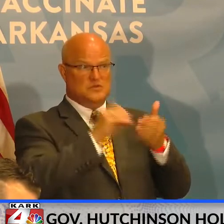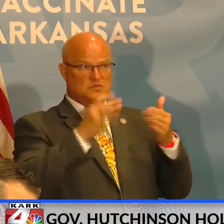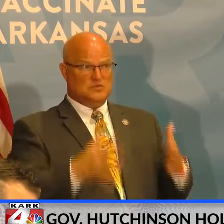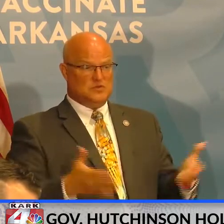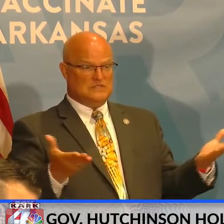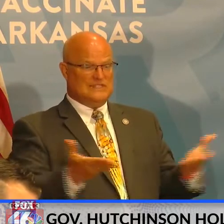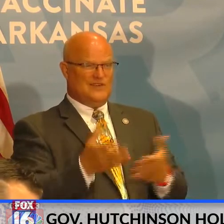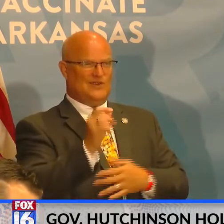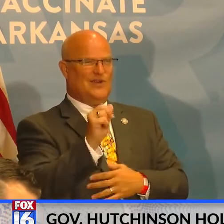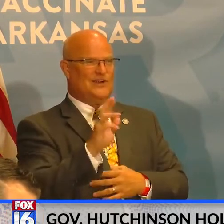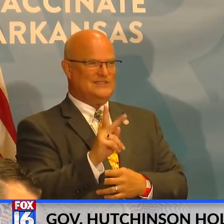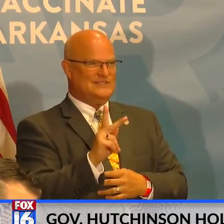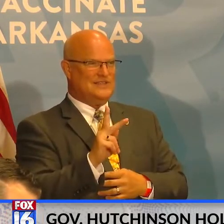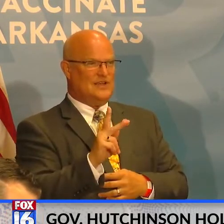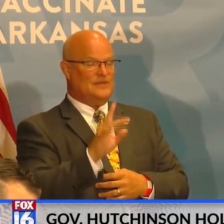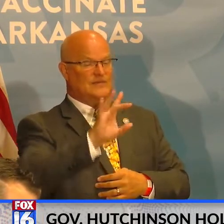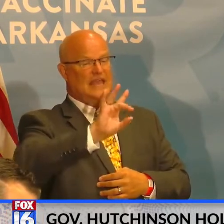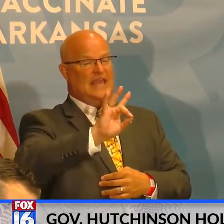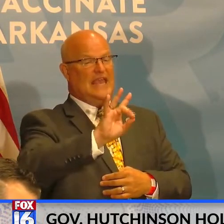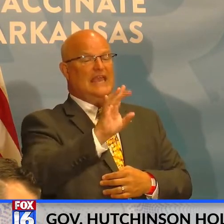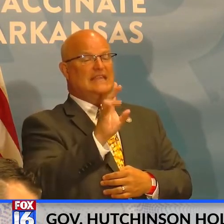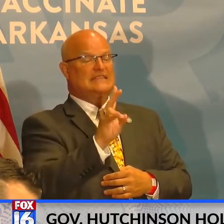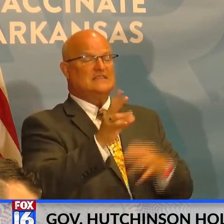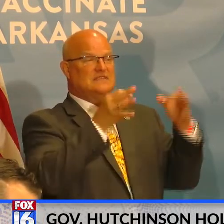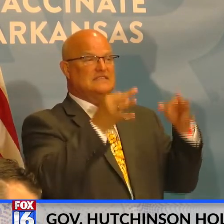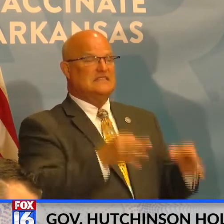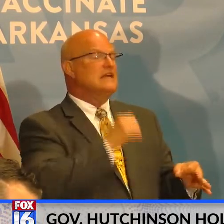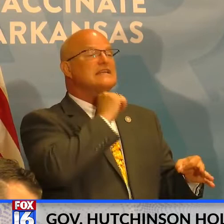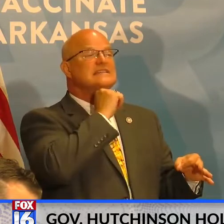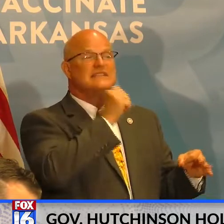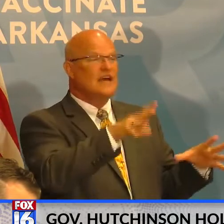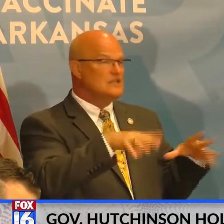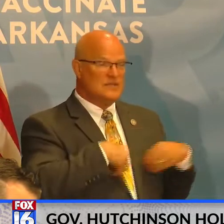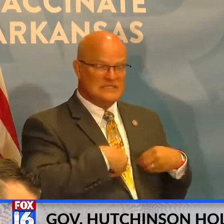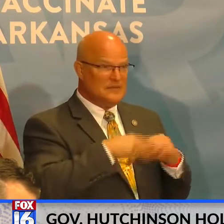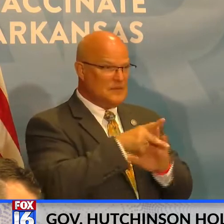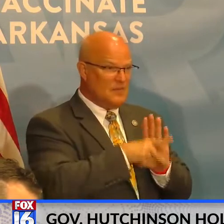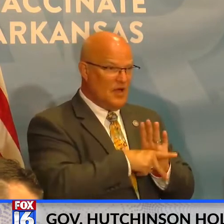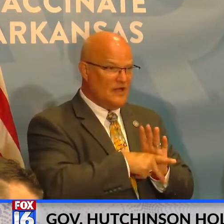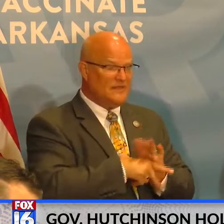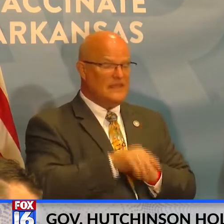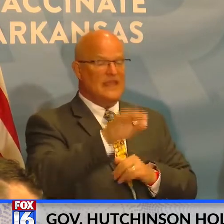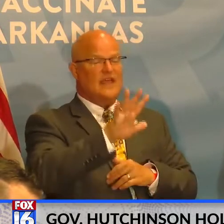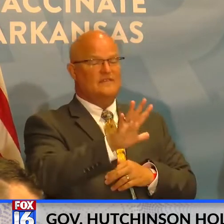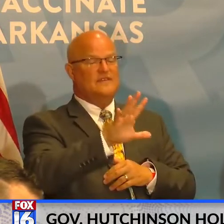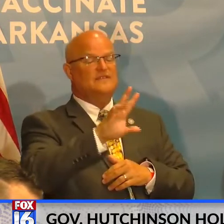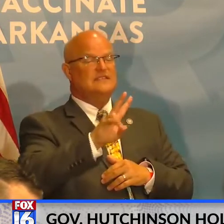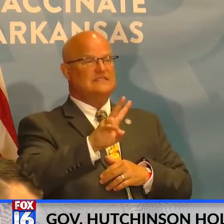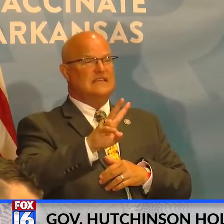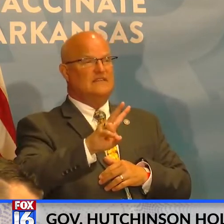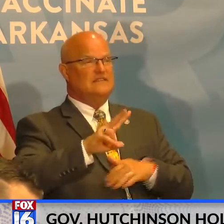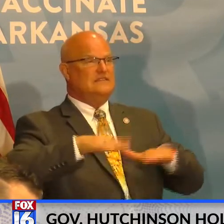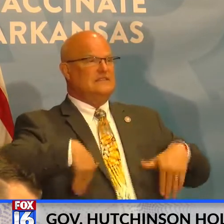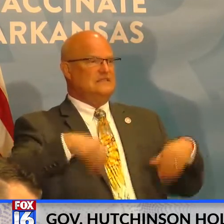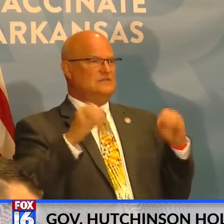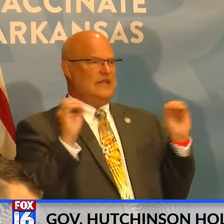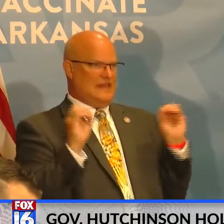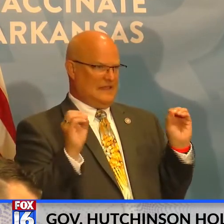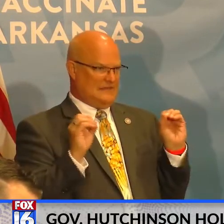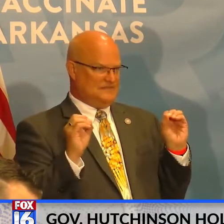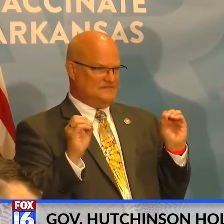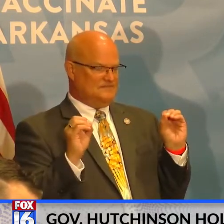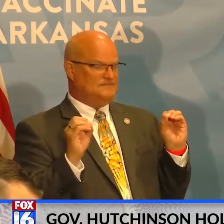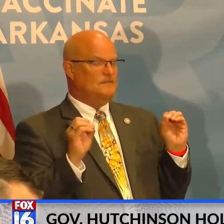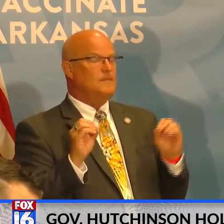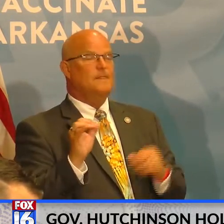Arkansas. 87 have chosen not to adopt a policy and 57 have taken no formal action. It also